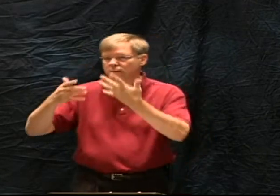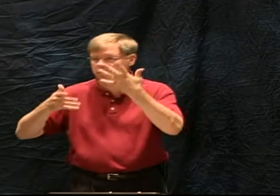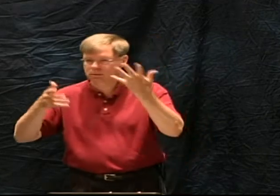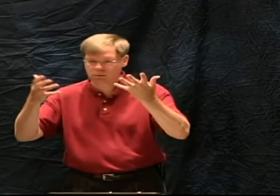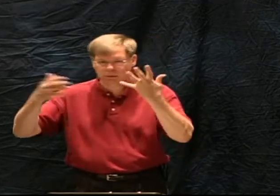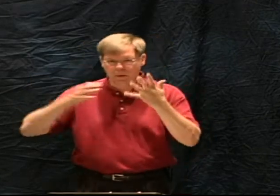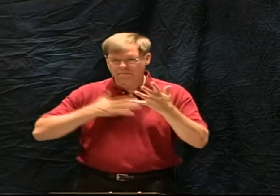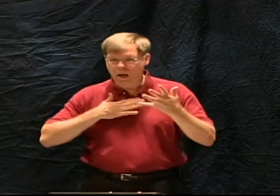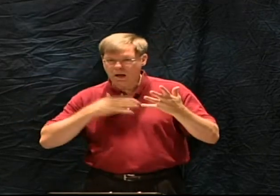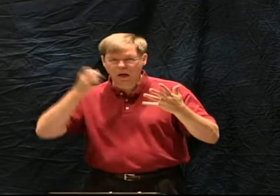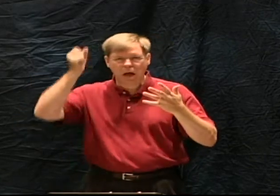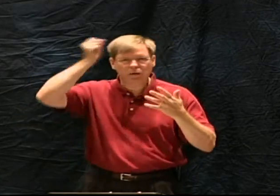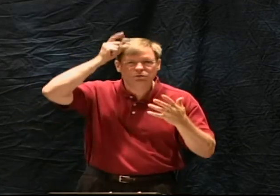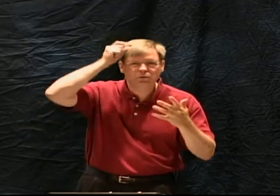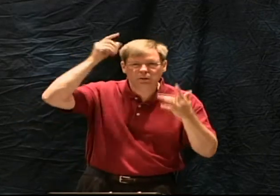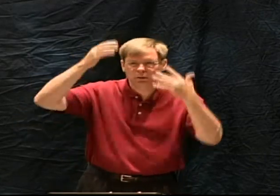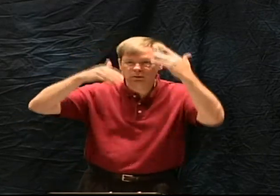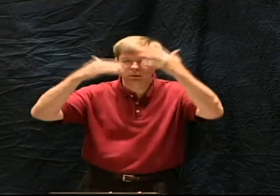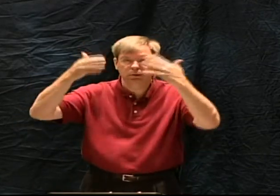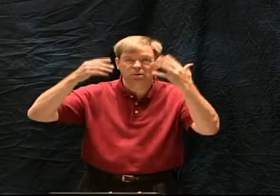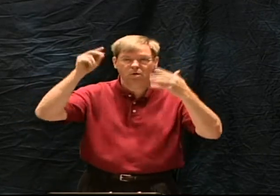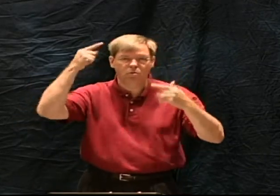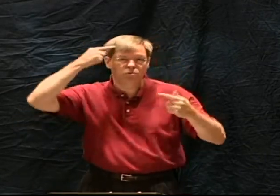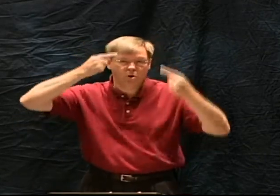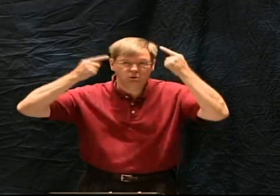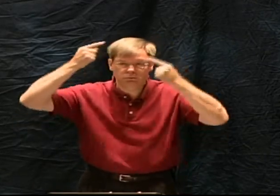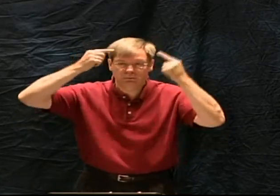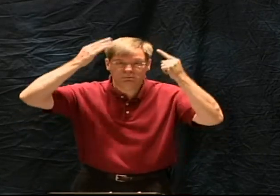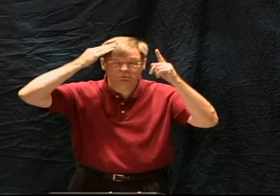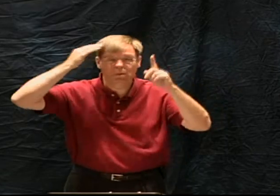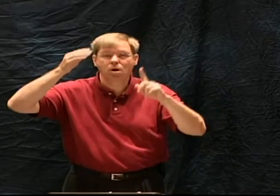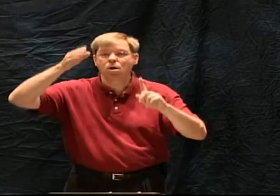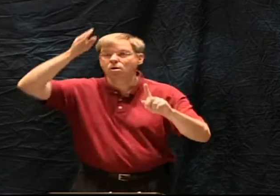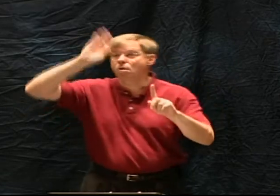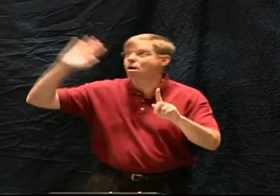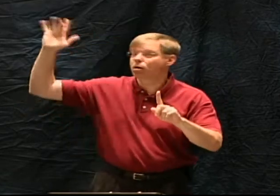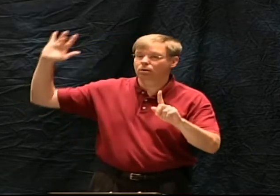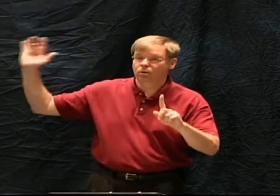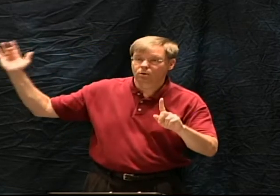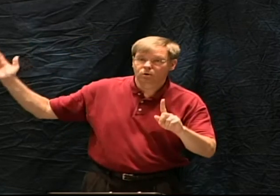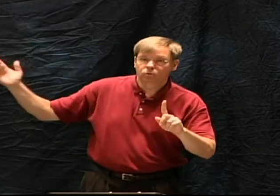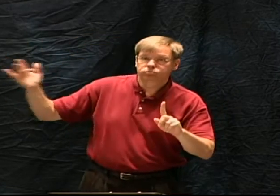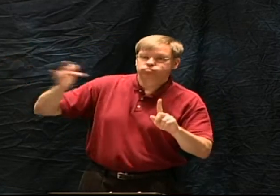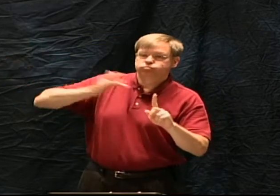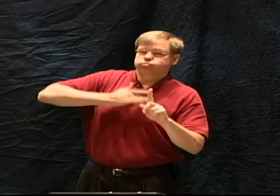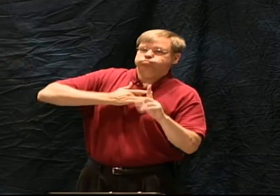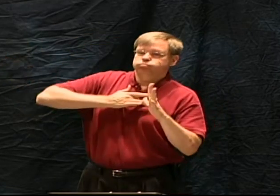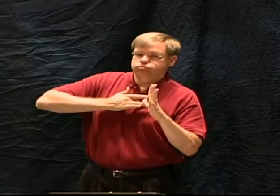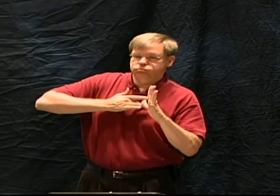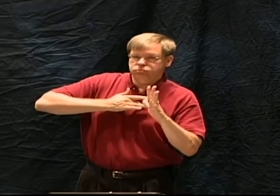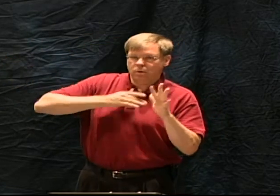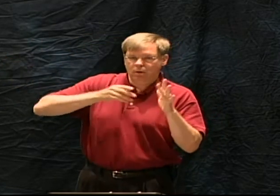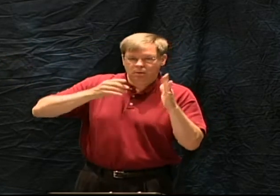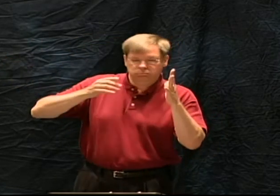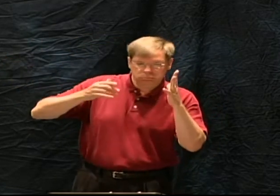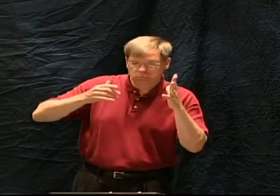And with the organic view, God uses our educational experience. God uses our